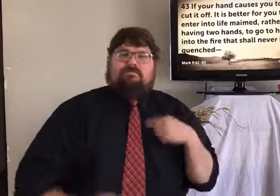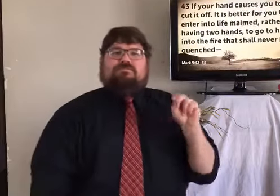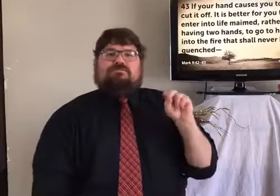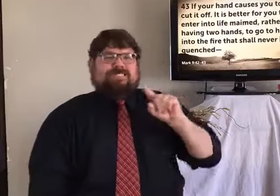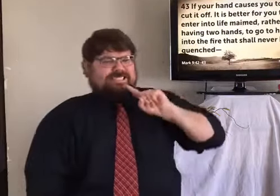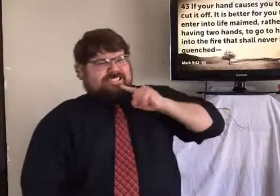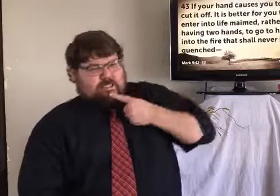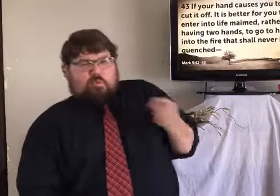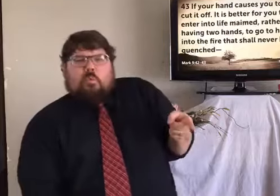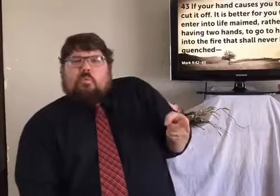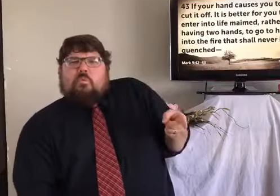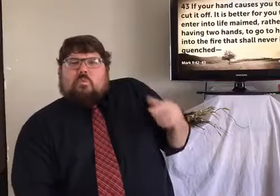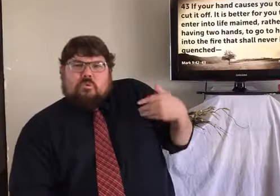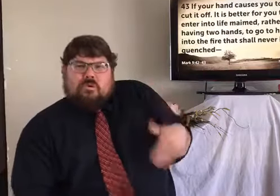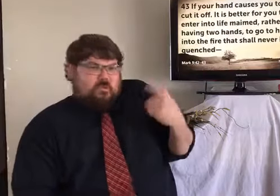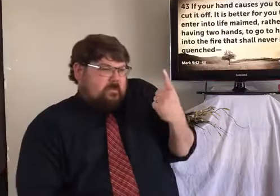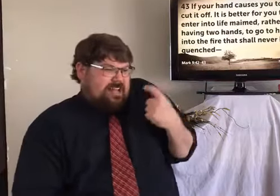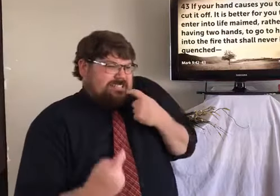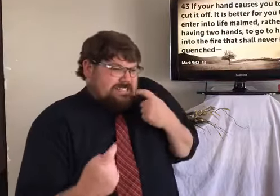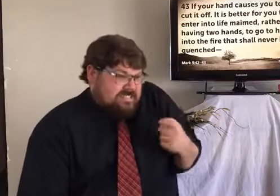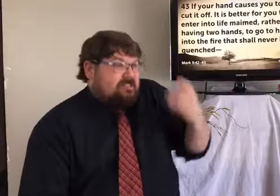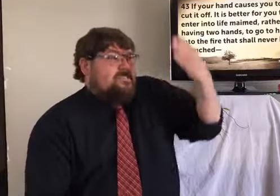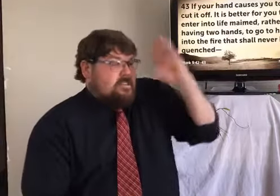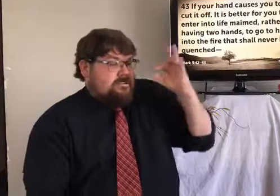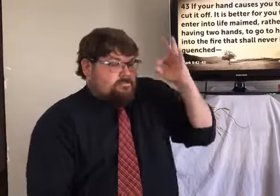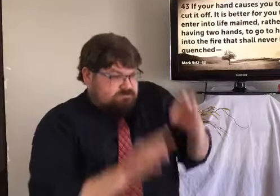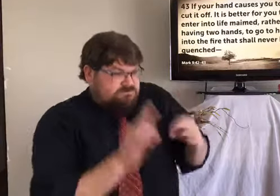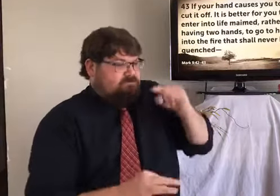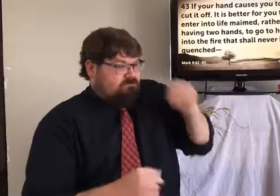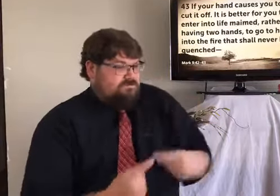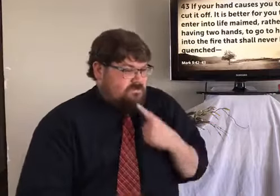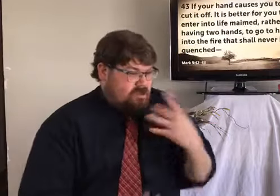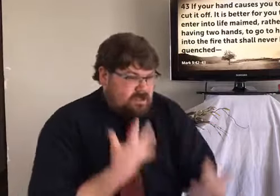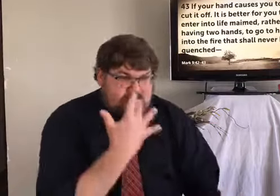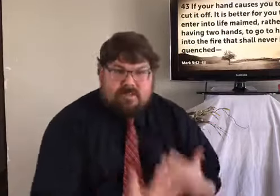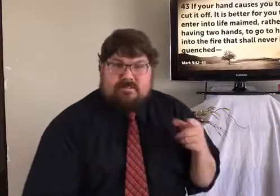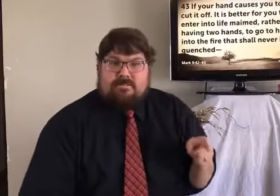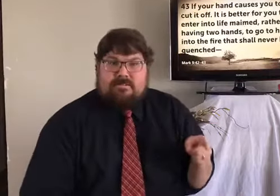one to sin and not being entangled in sin myself.